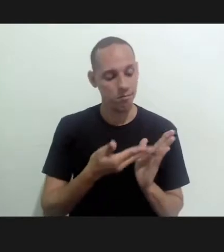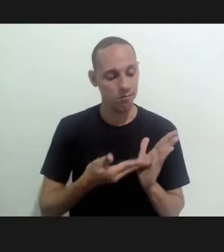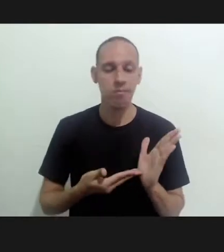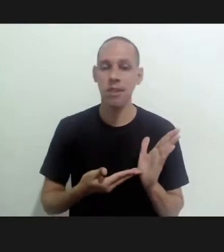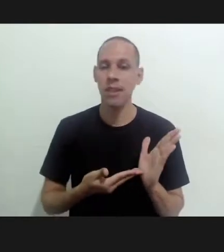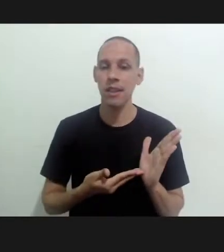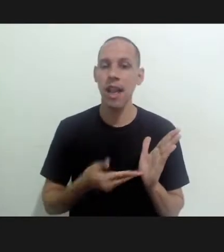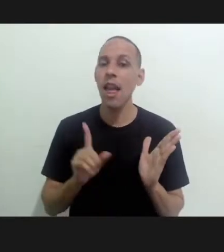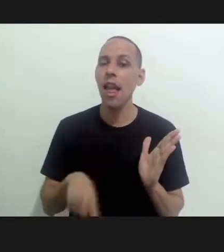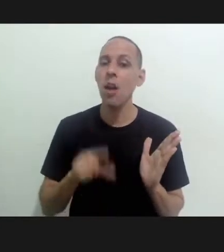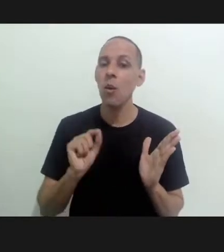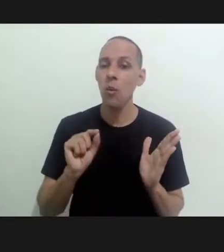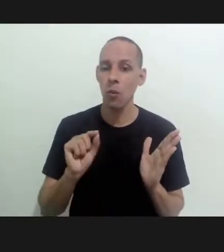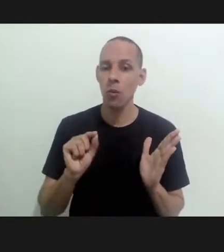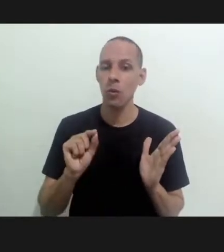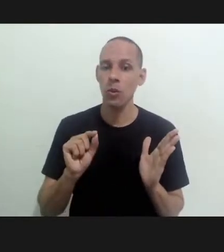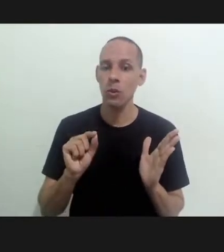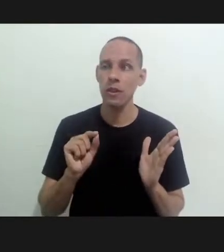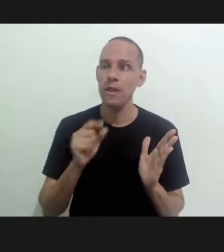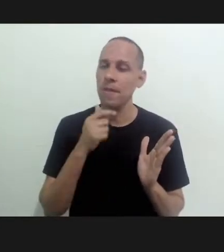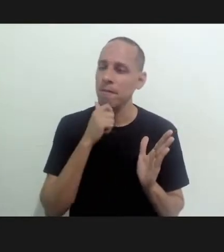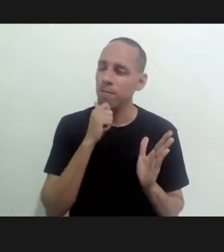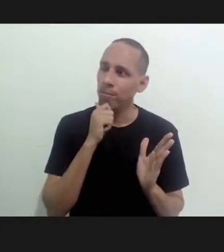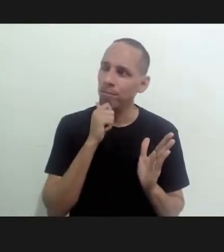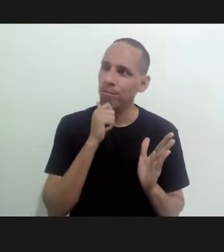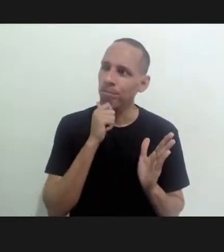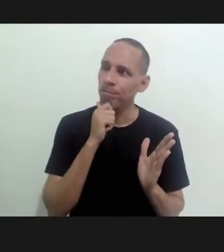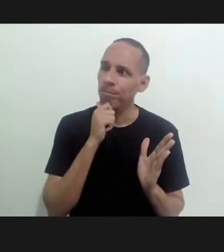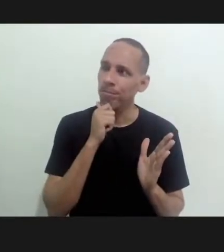essentially a